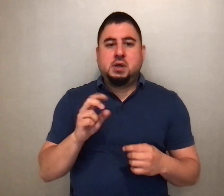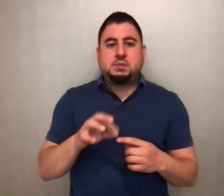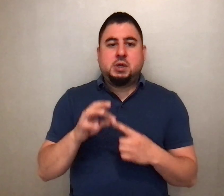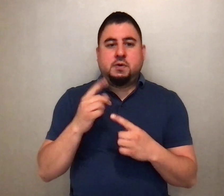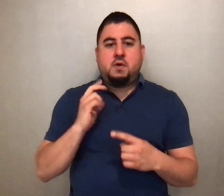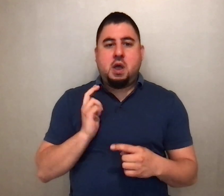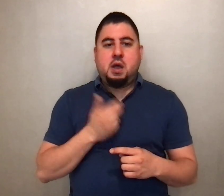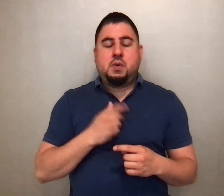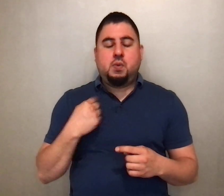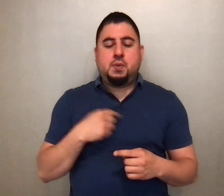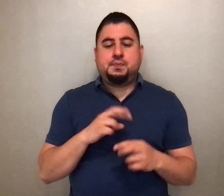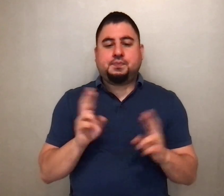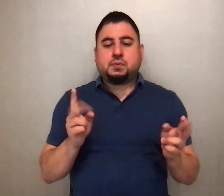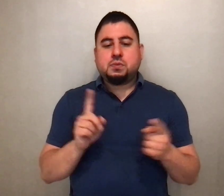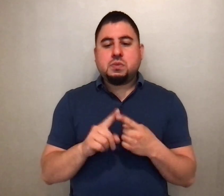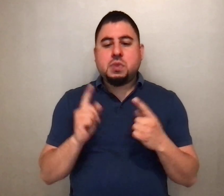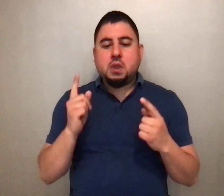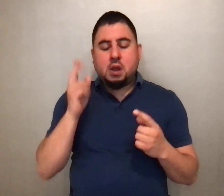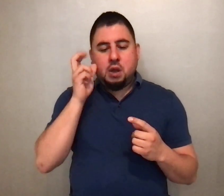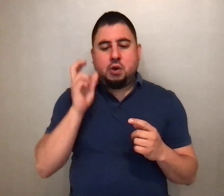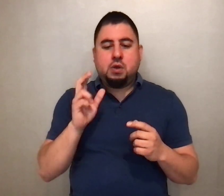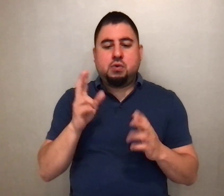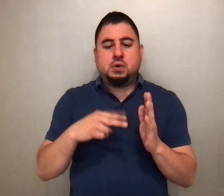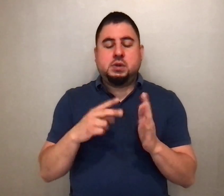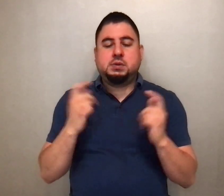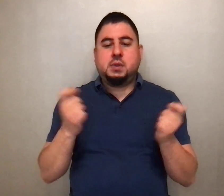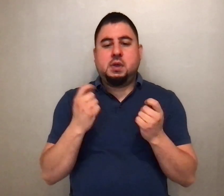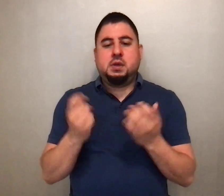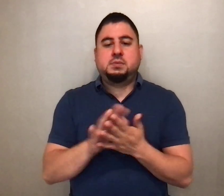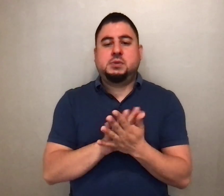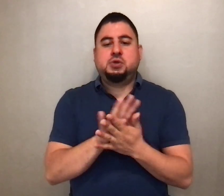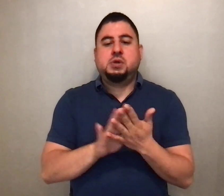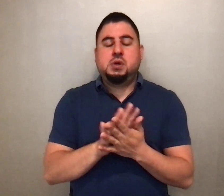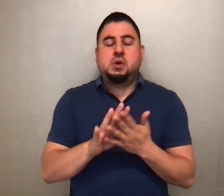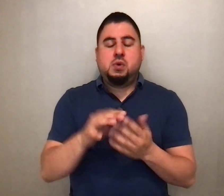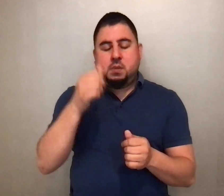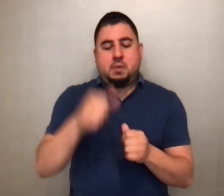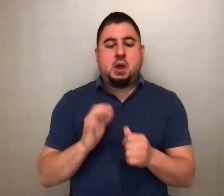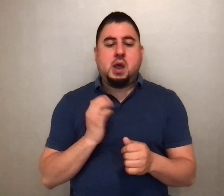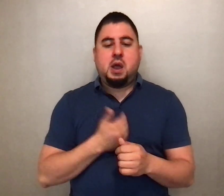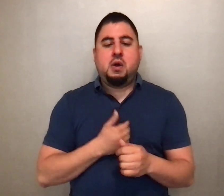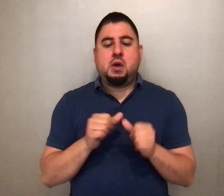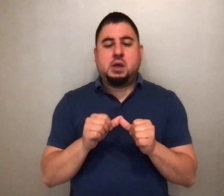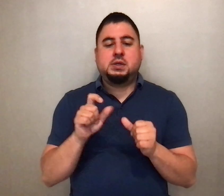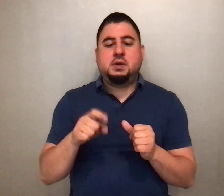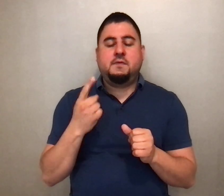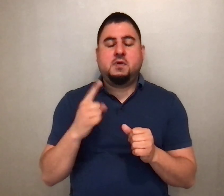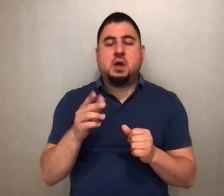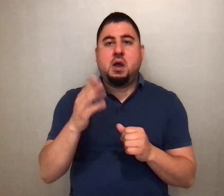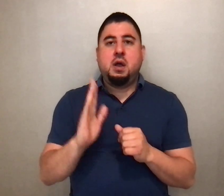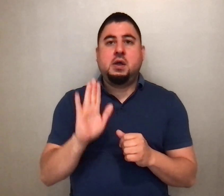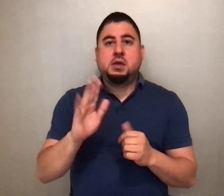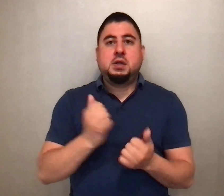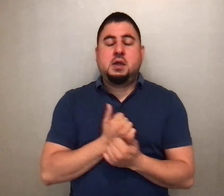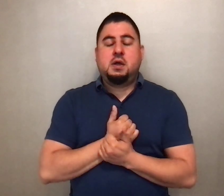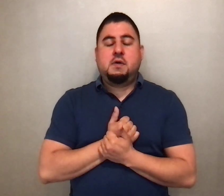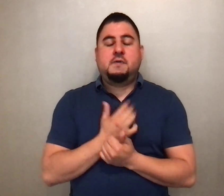my friends, as we prepare to hear these readings and to celebrate these mysteries, let us call to mind our constant need for God's love and mercy